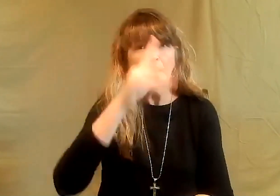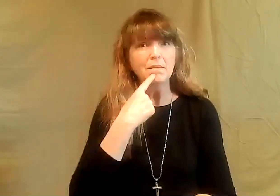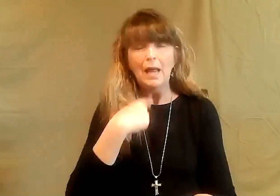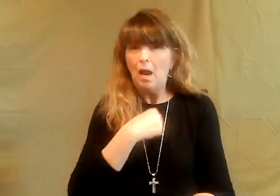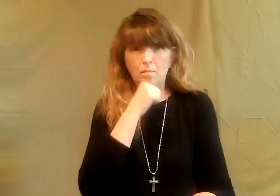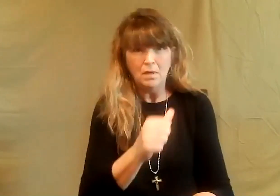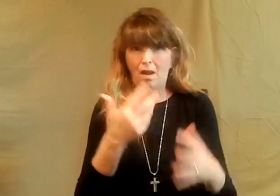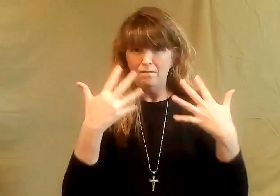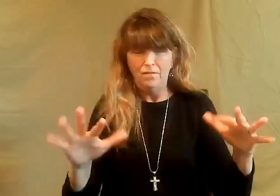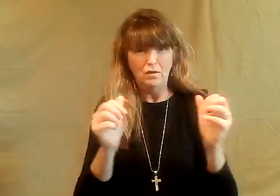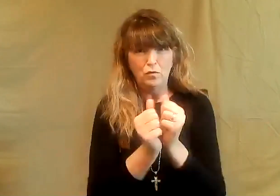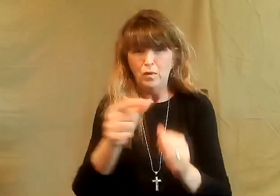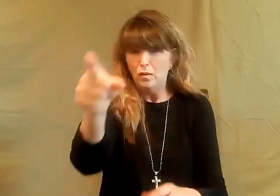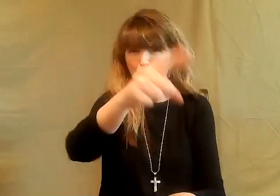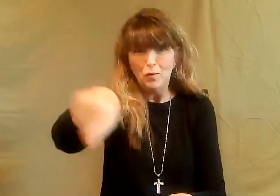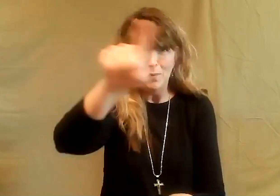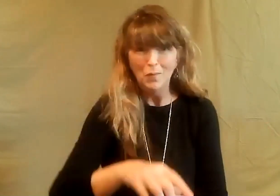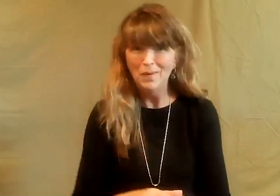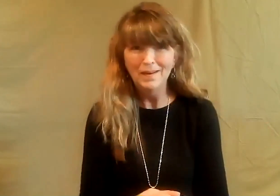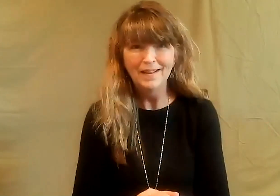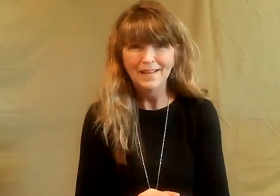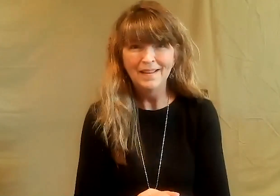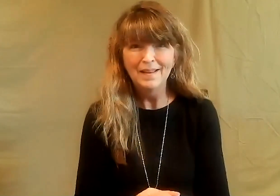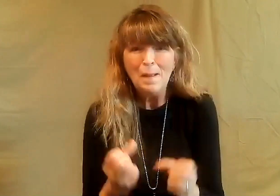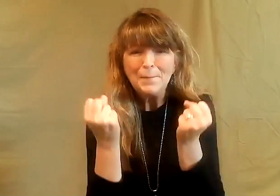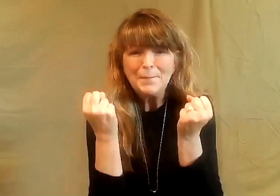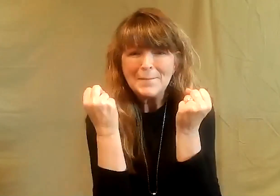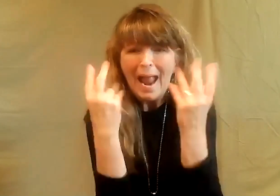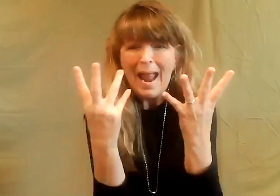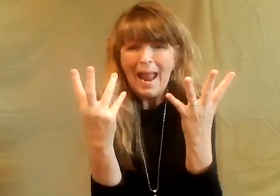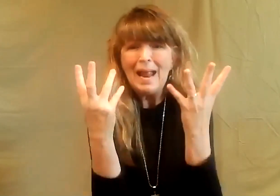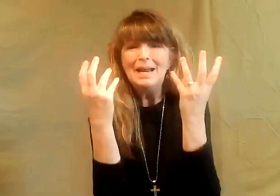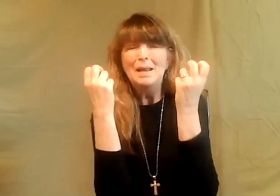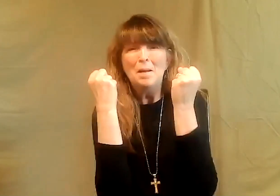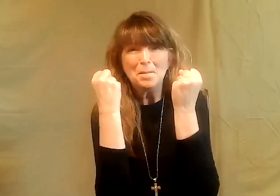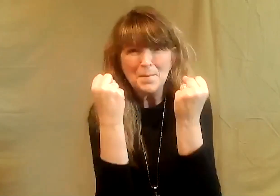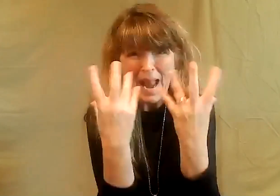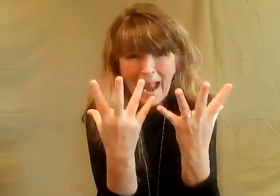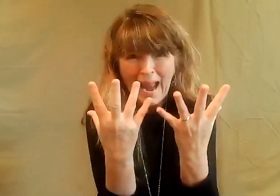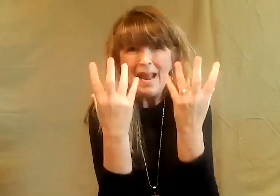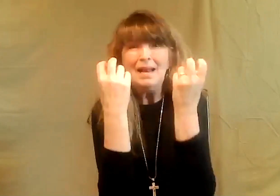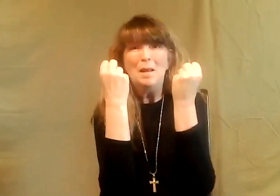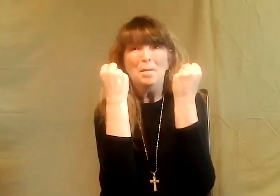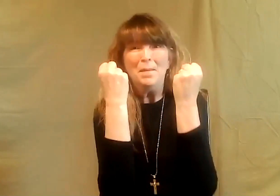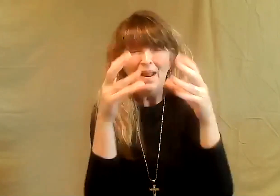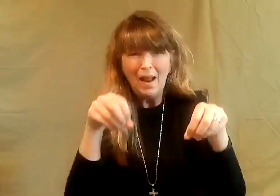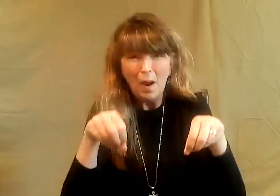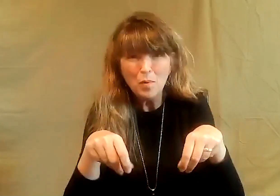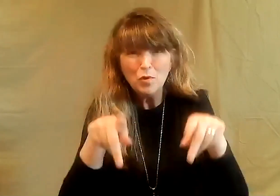I don't care about that. God is saying, I am not finished with you all. There are so